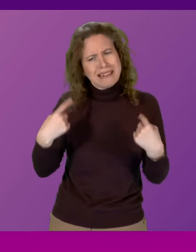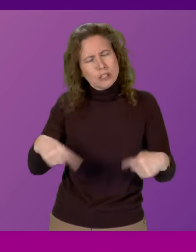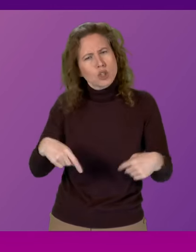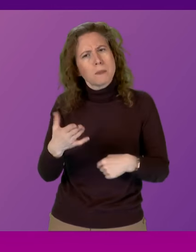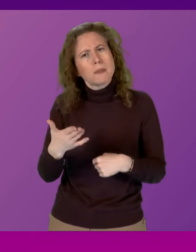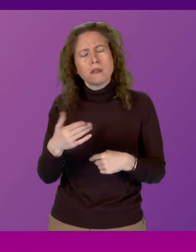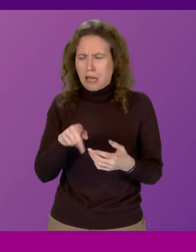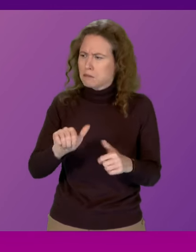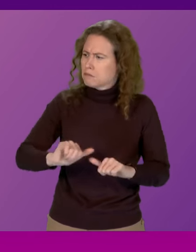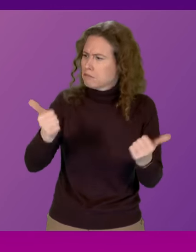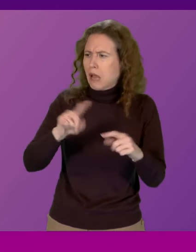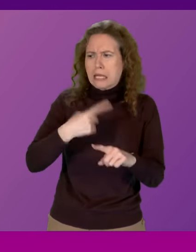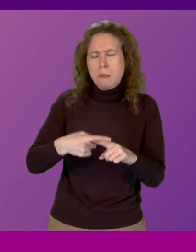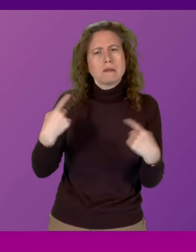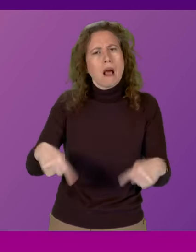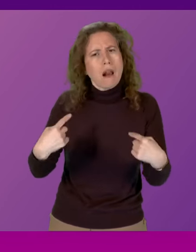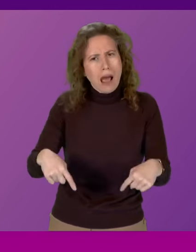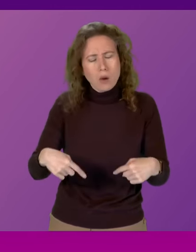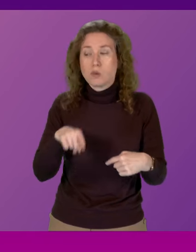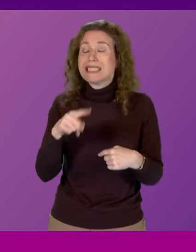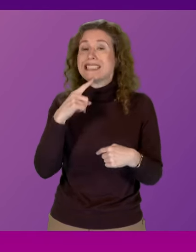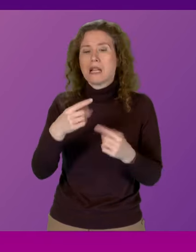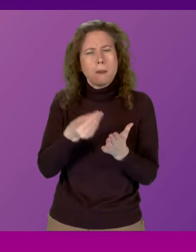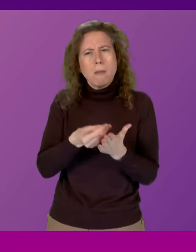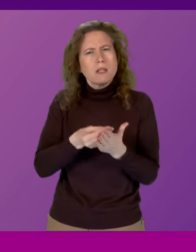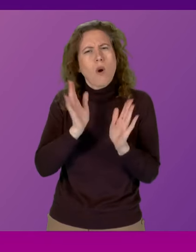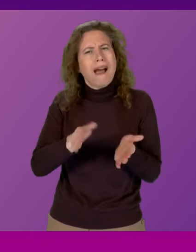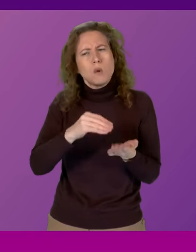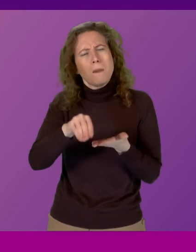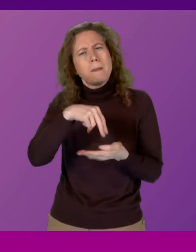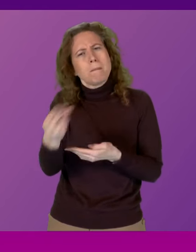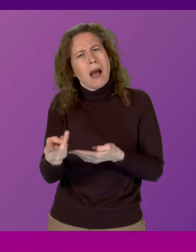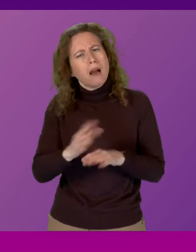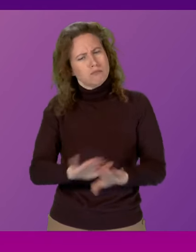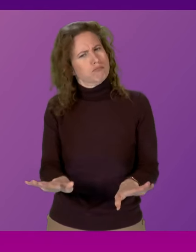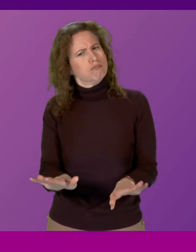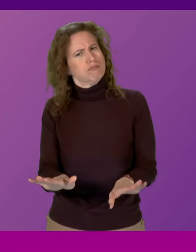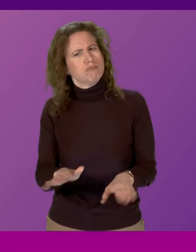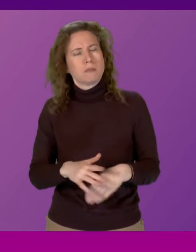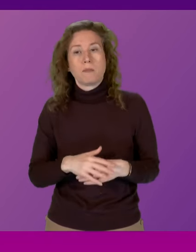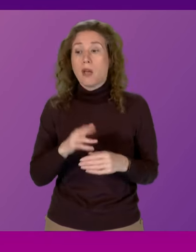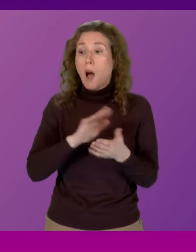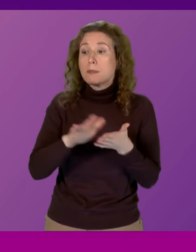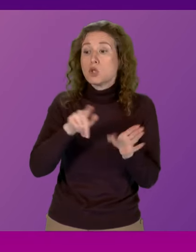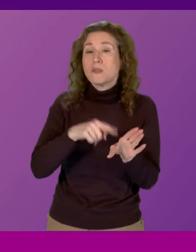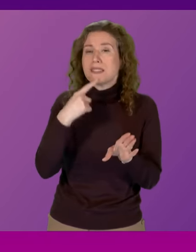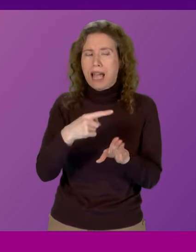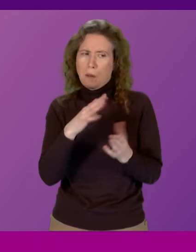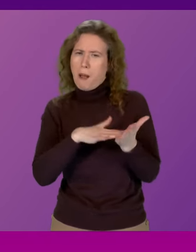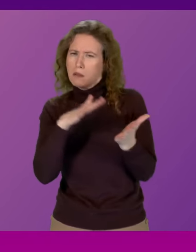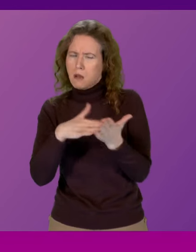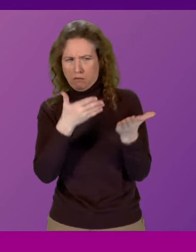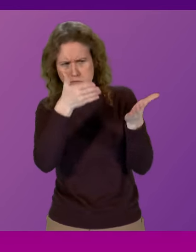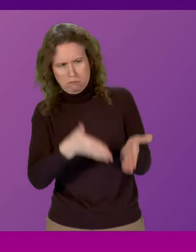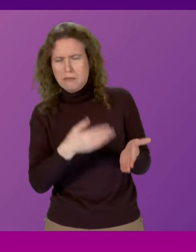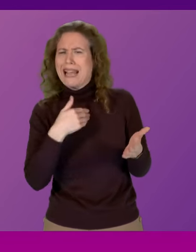expense. He said the money didn't need to be repaid to the taxpayer. He called Michael Matheson a